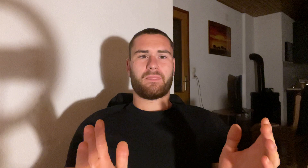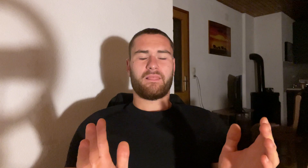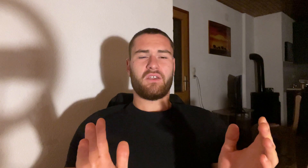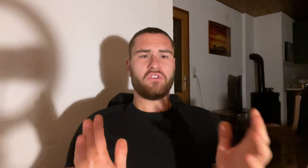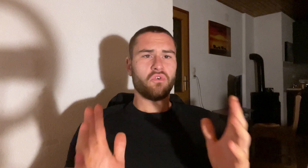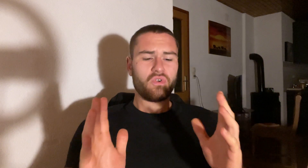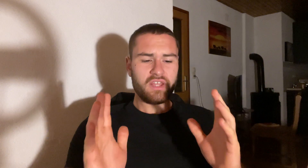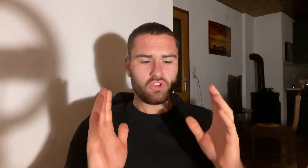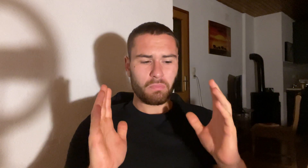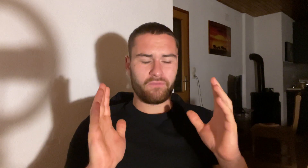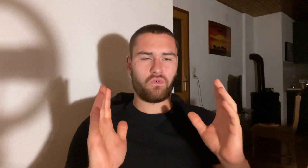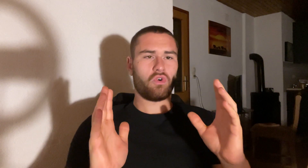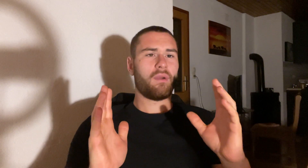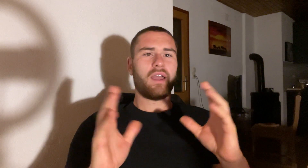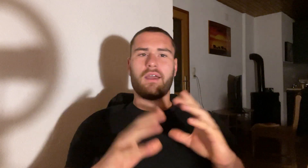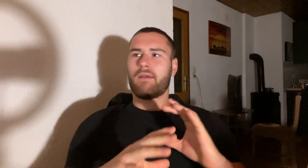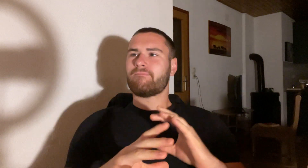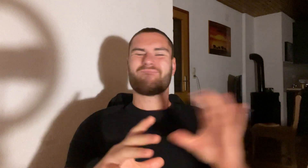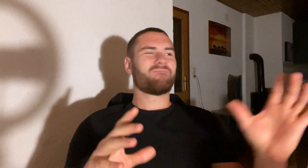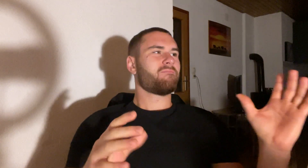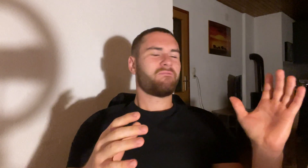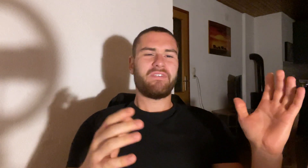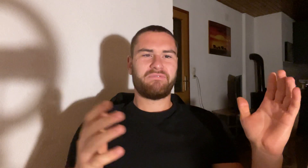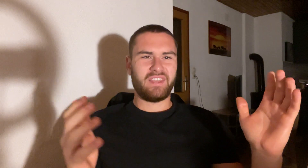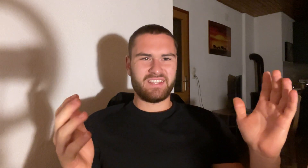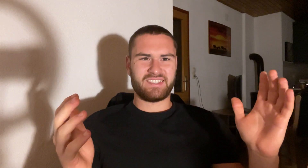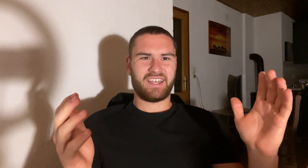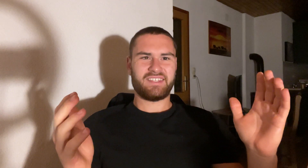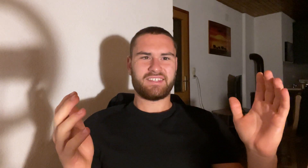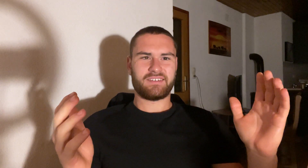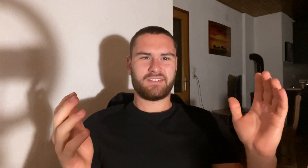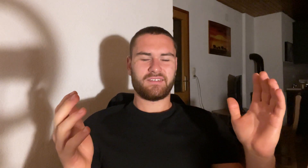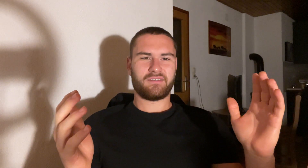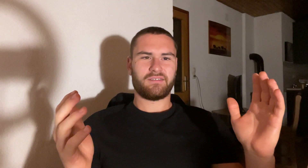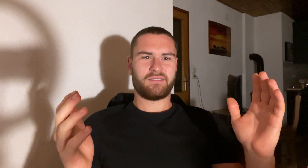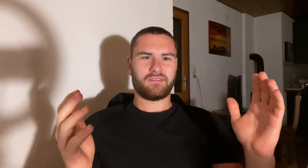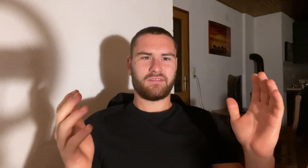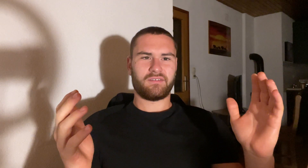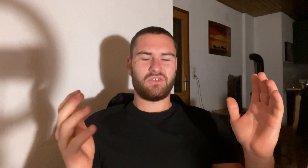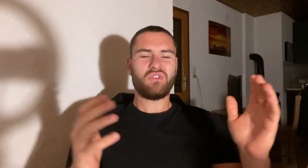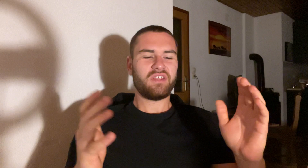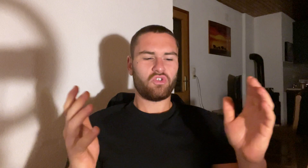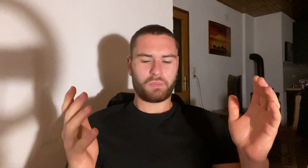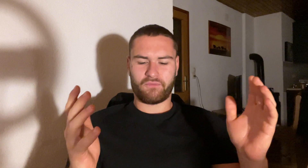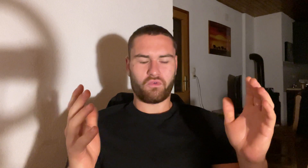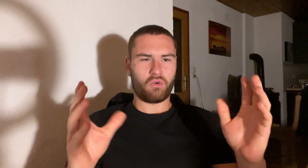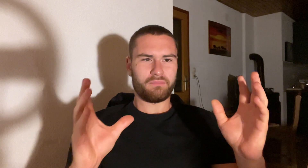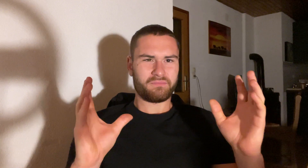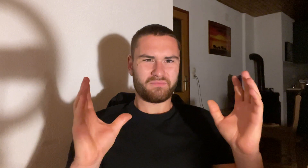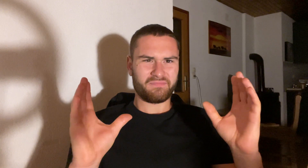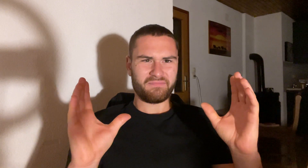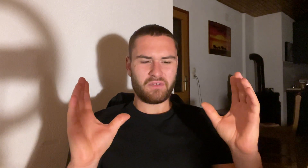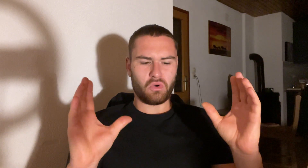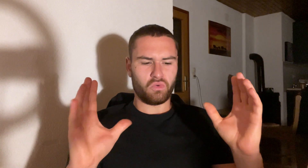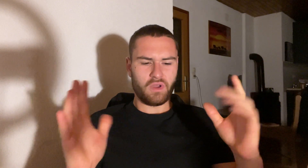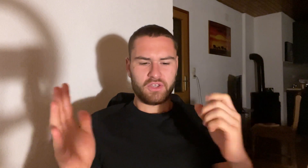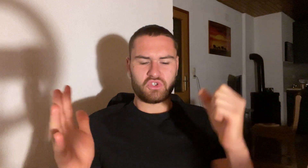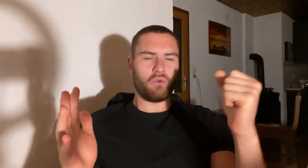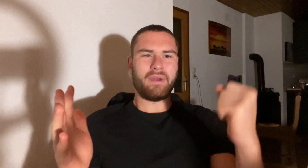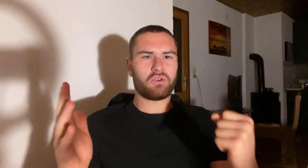You don't need to perform 15 sets. You don't need to perform, you know, so many